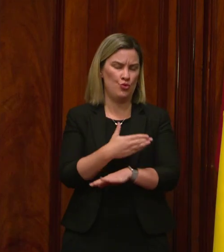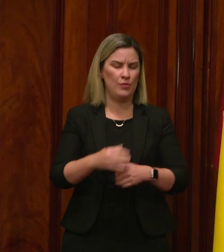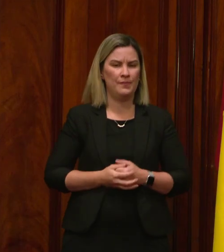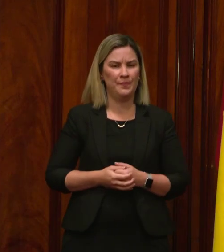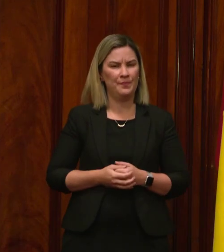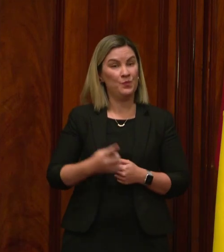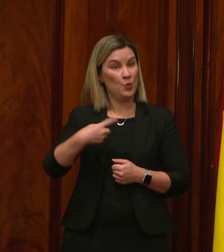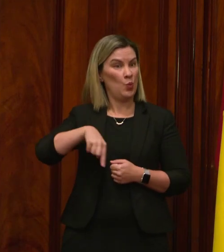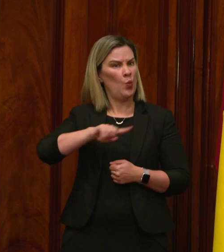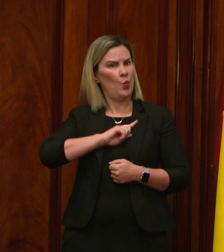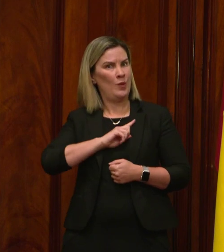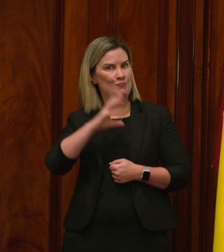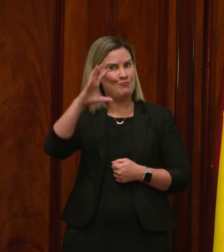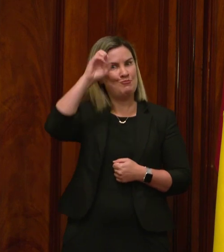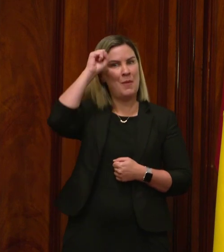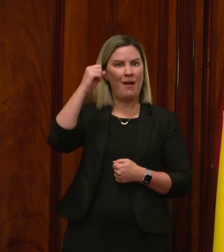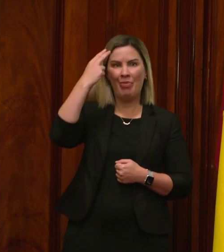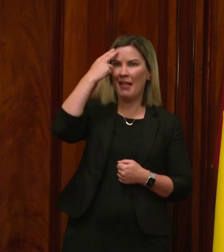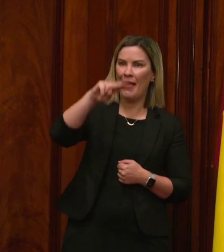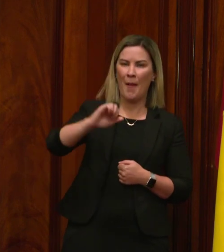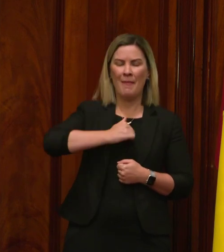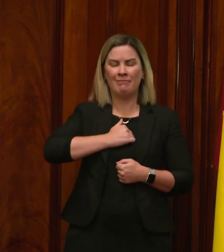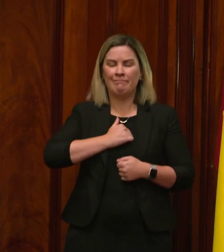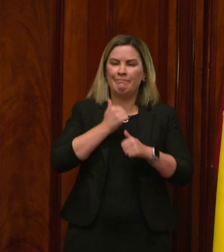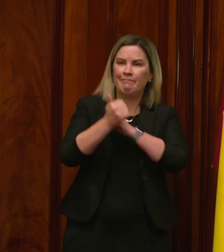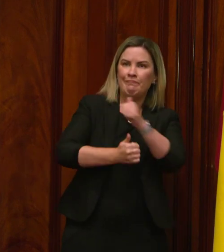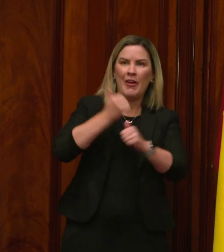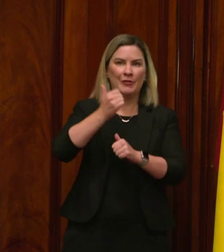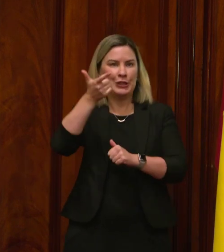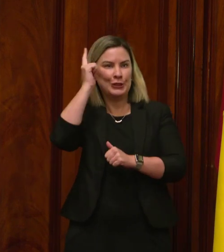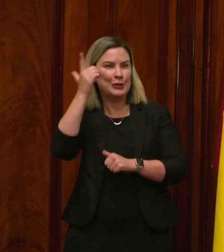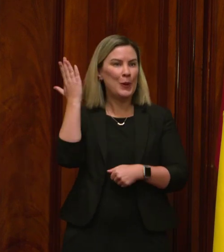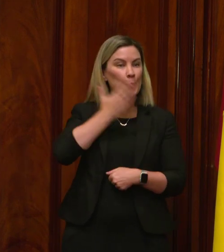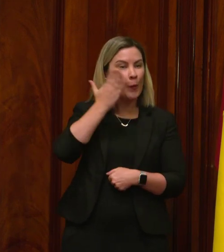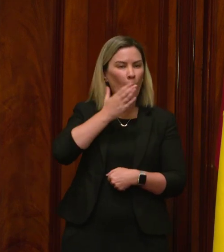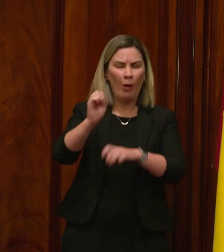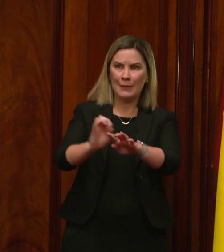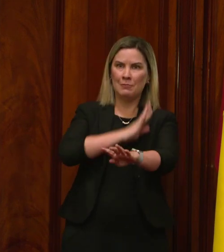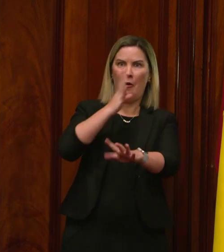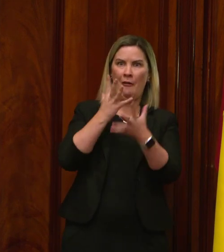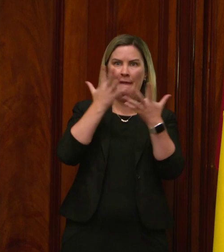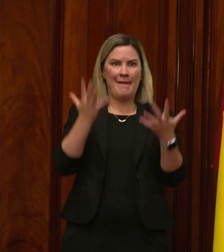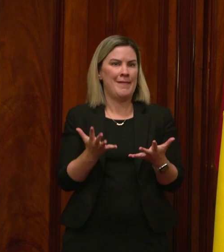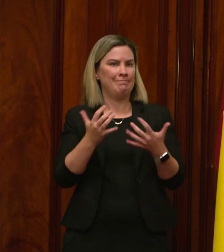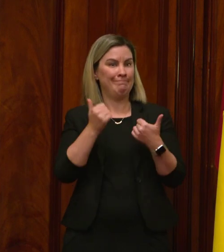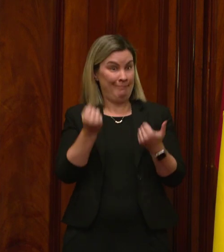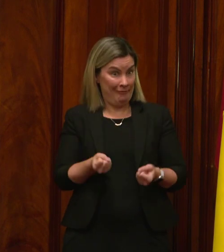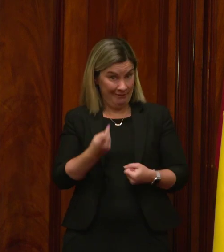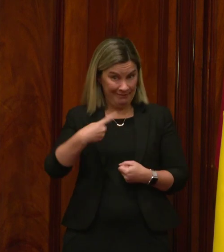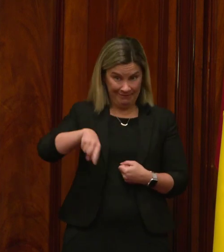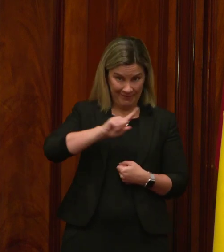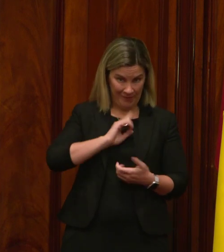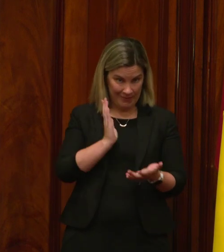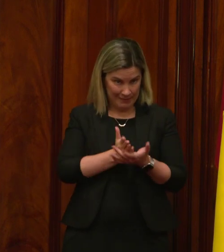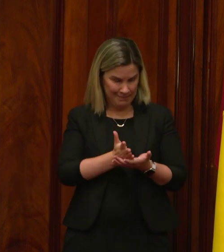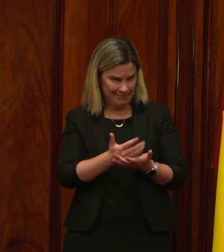We can all, no doubt, recall the name or names of teachers that inspired us at school and had a major impact on our life's trajectory. We can